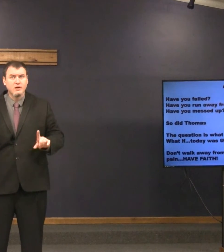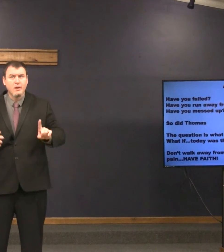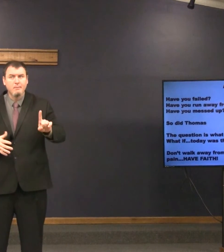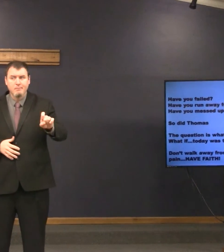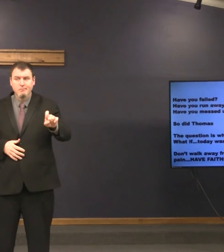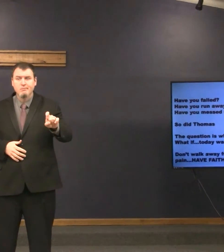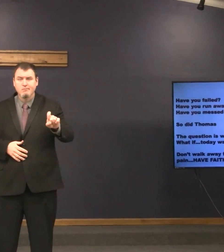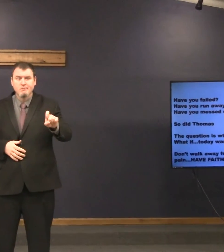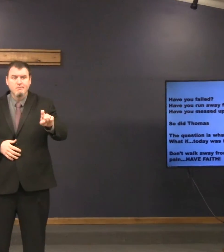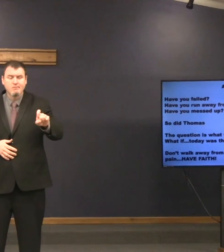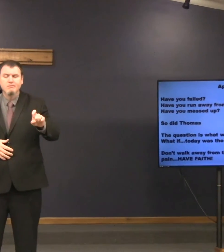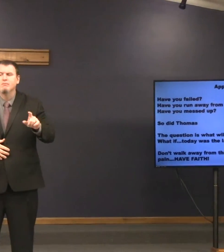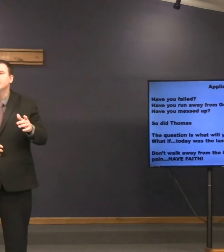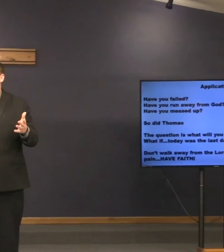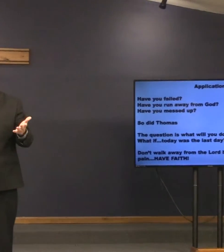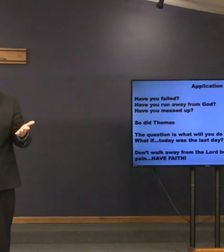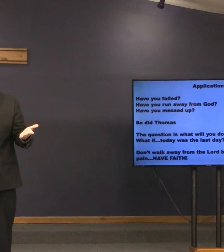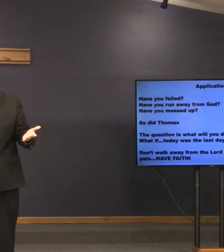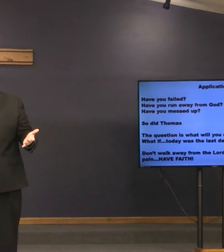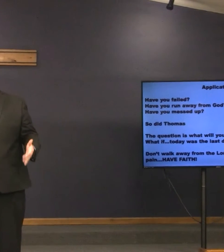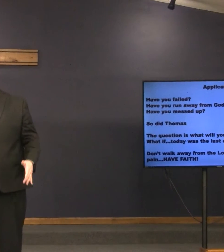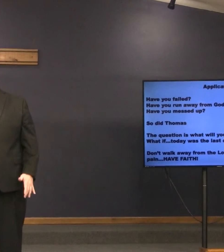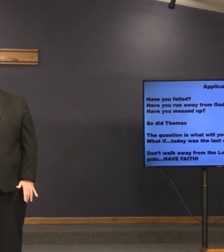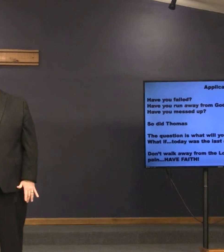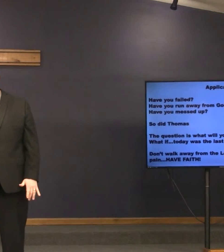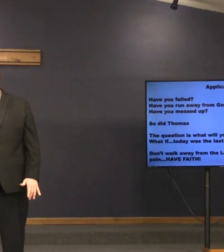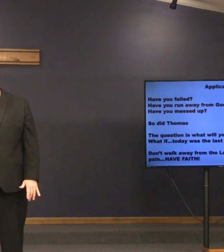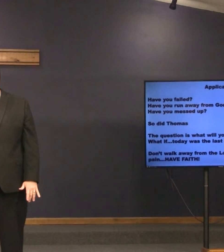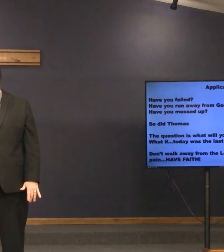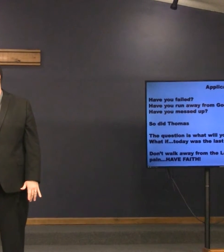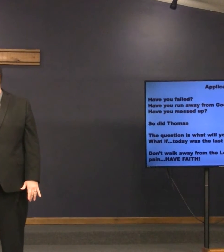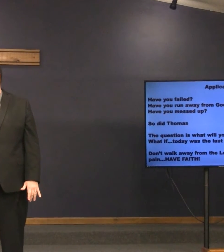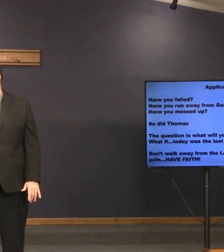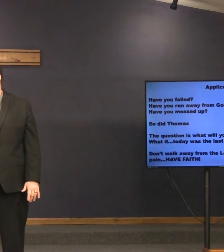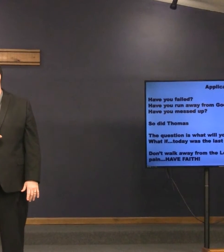Have you messed up? So do promise.